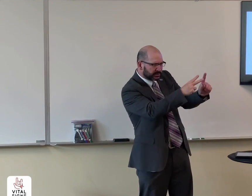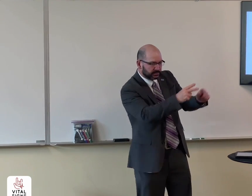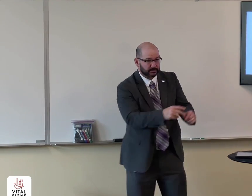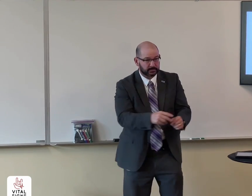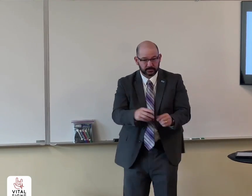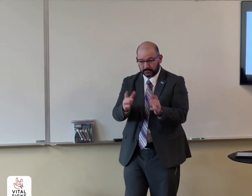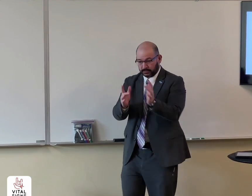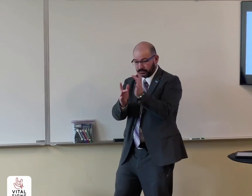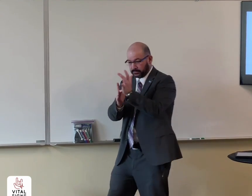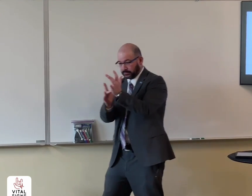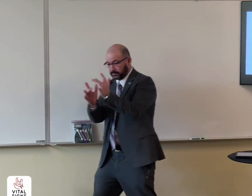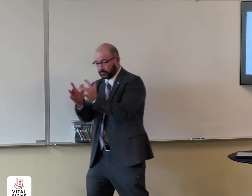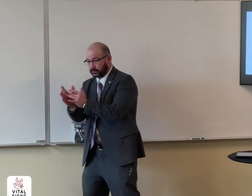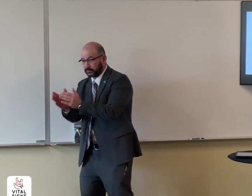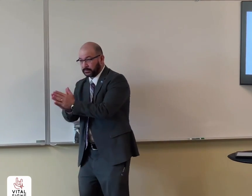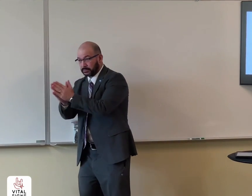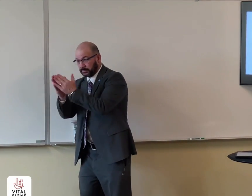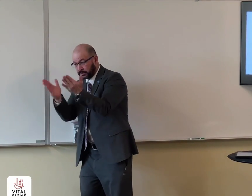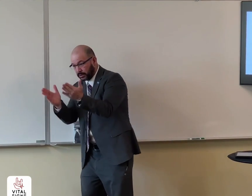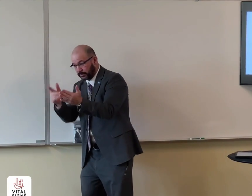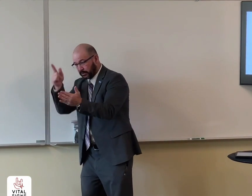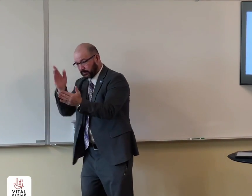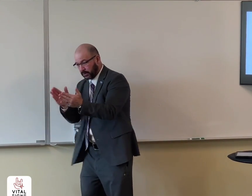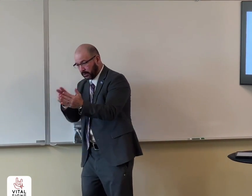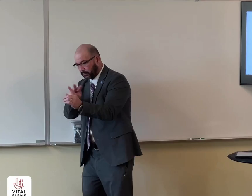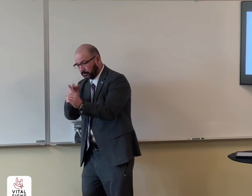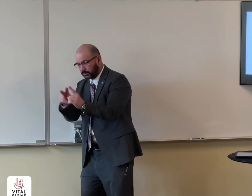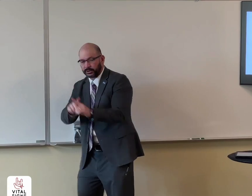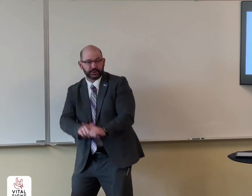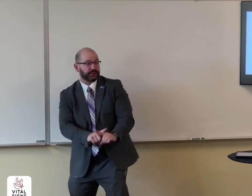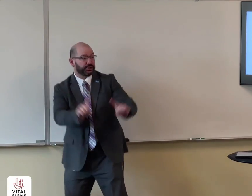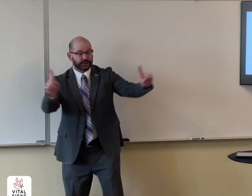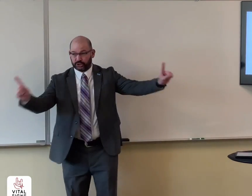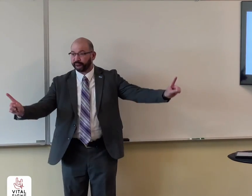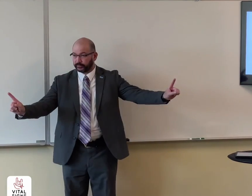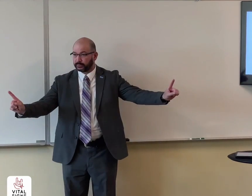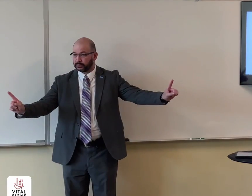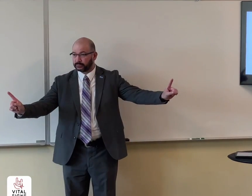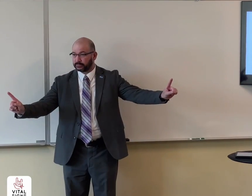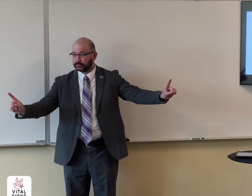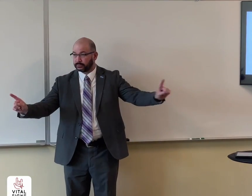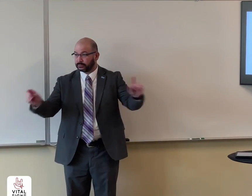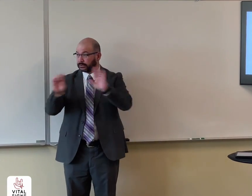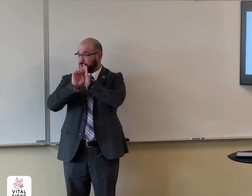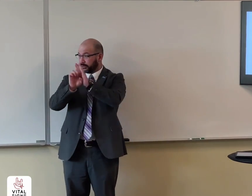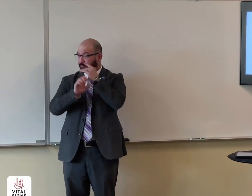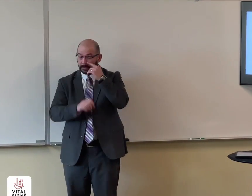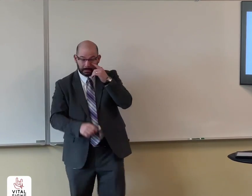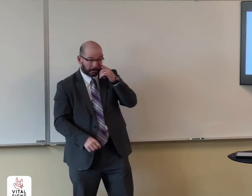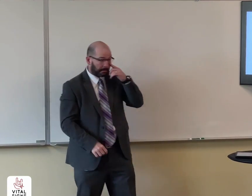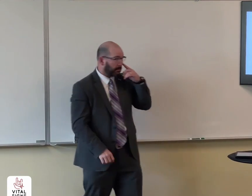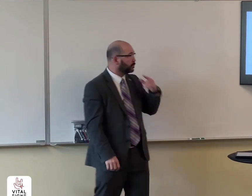has got a different perspective than the Bible and God. God's perspective. They're different. For example,